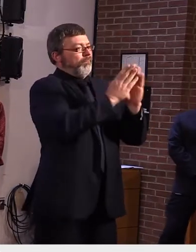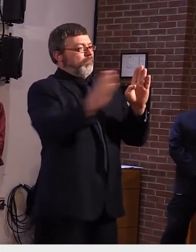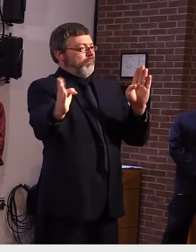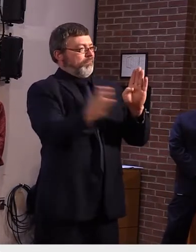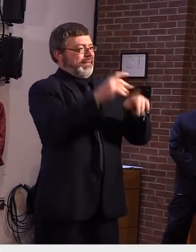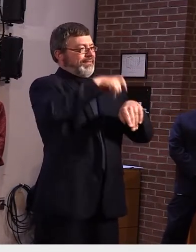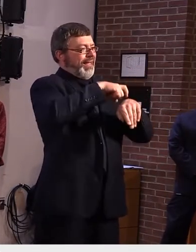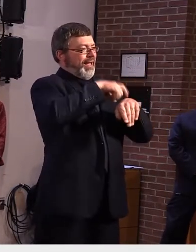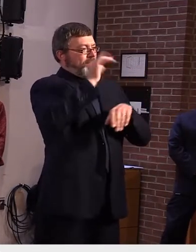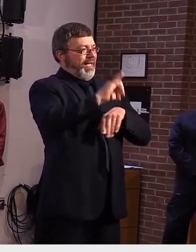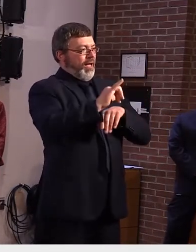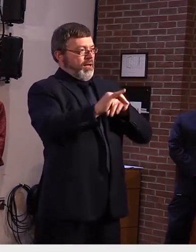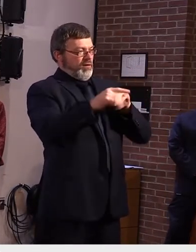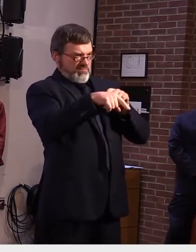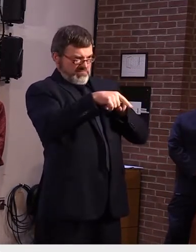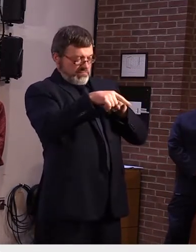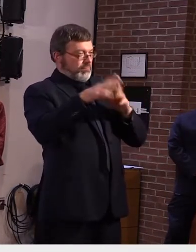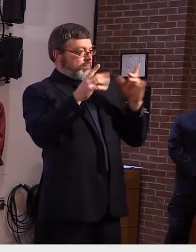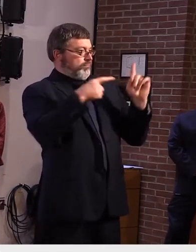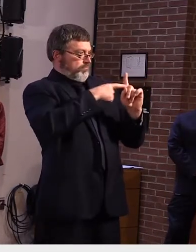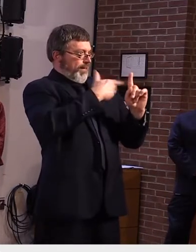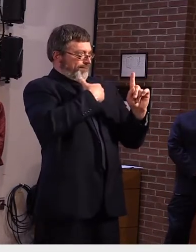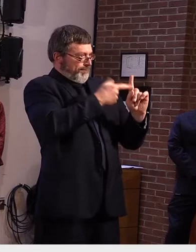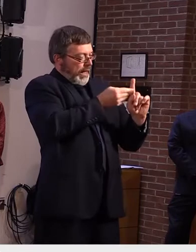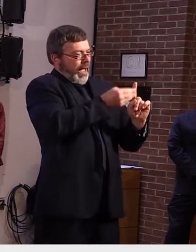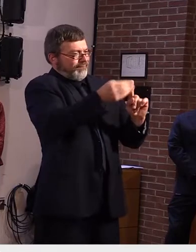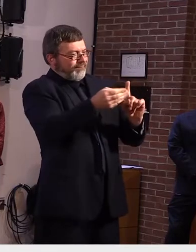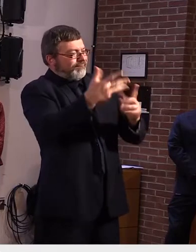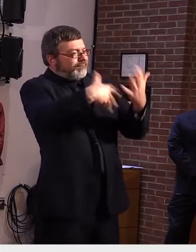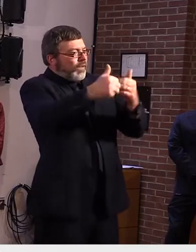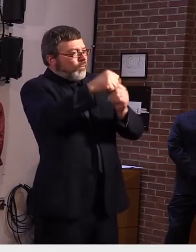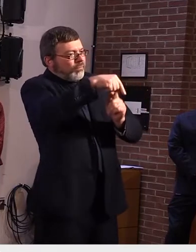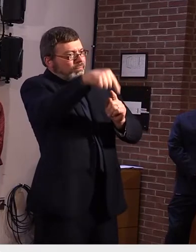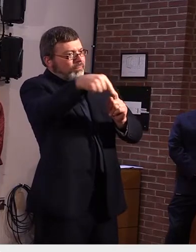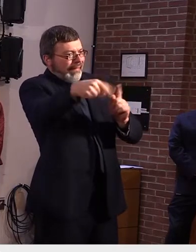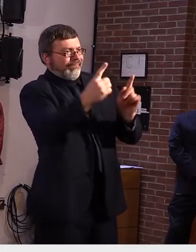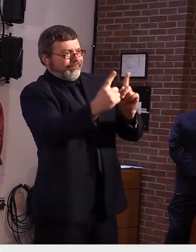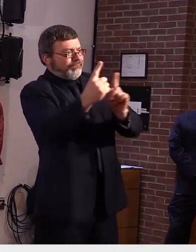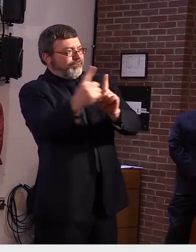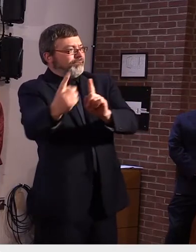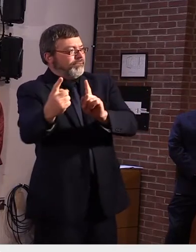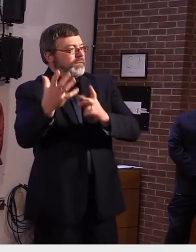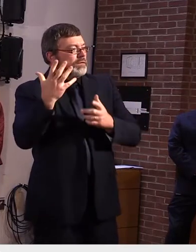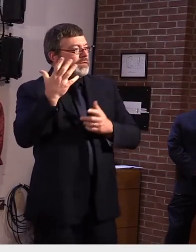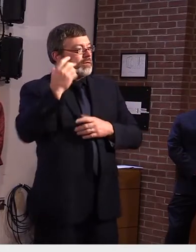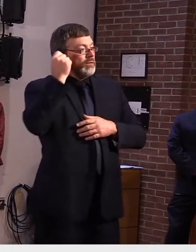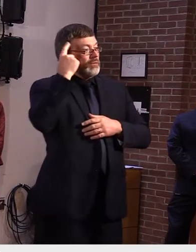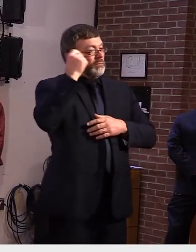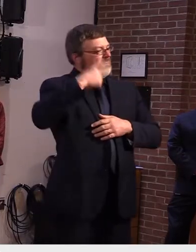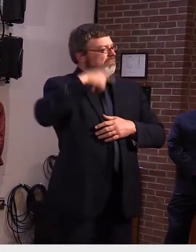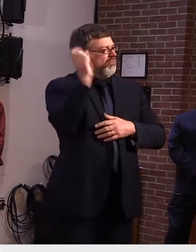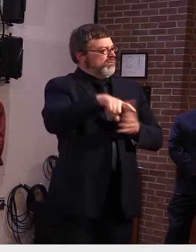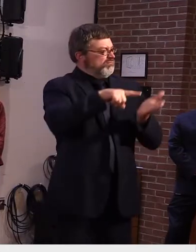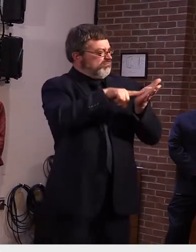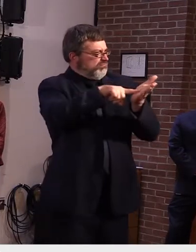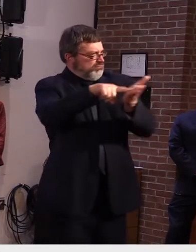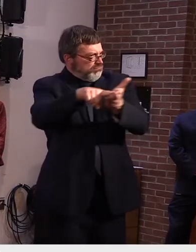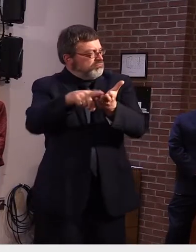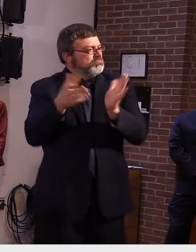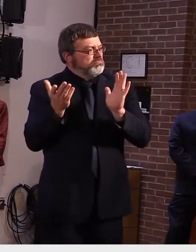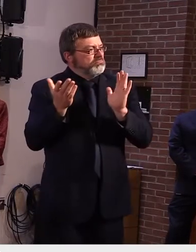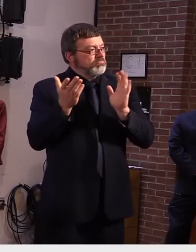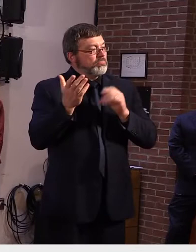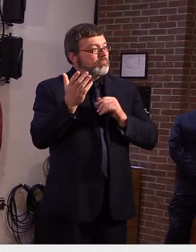were around while they were infectious so that takes some investigating we can't always assume that just because